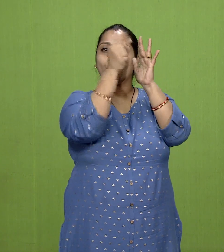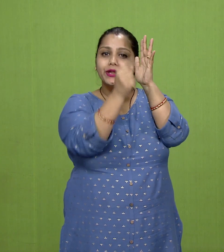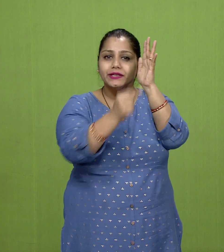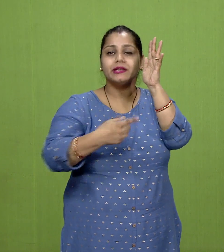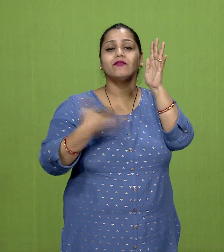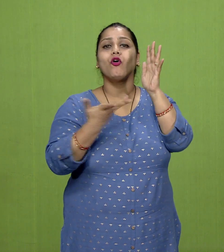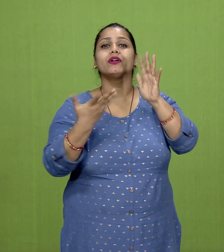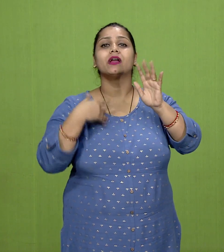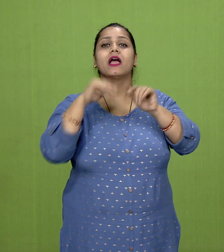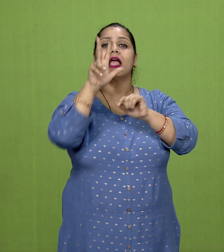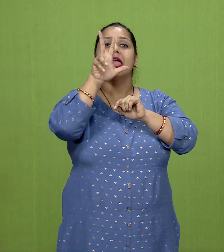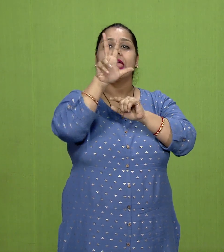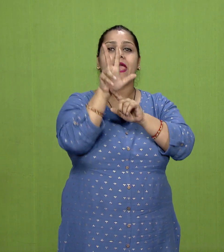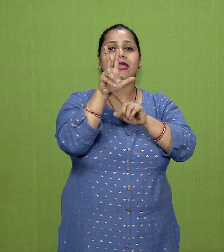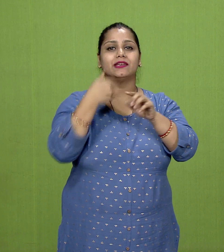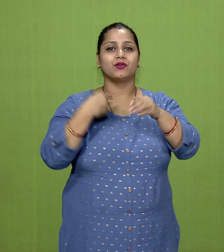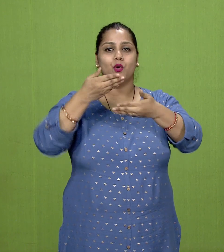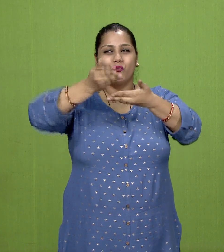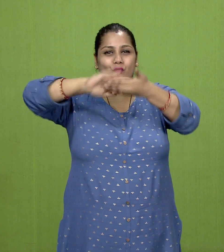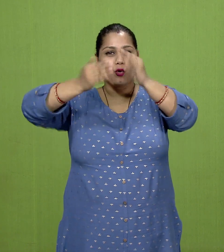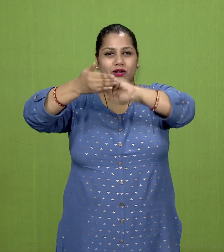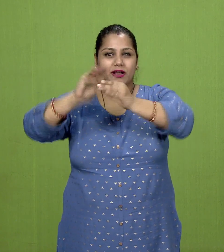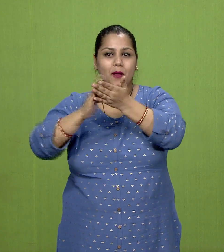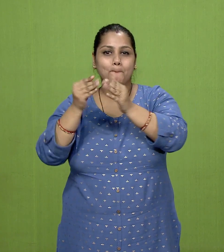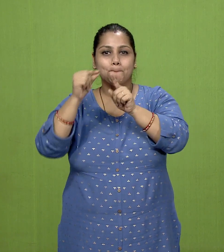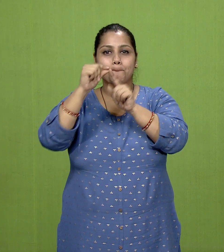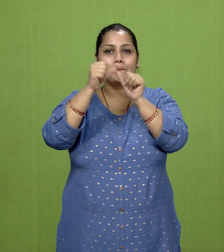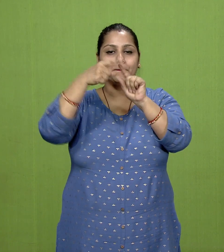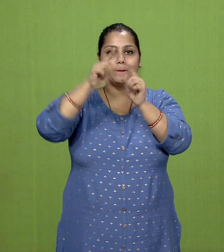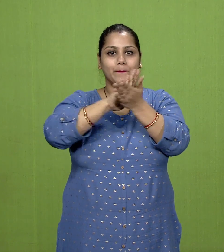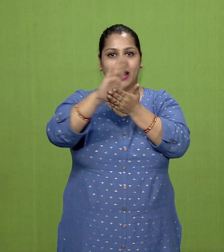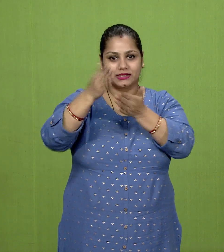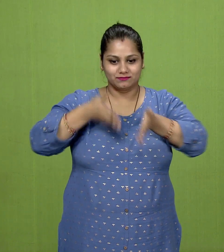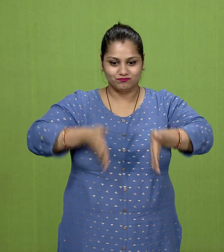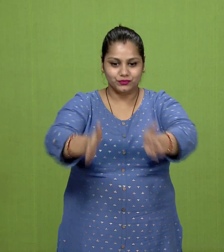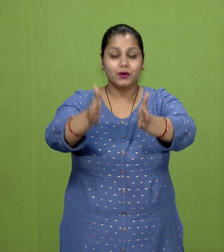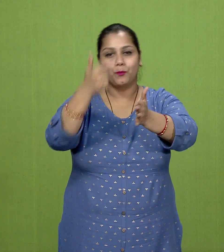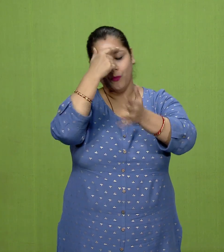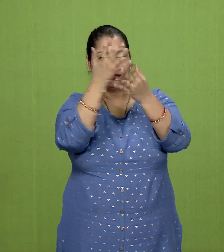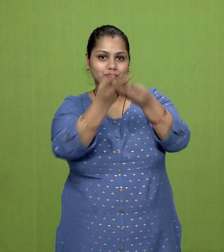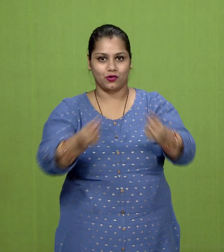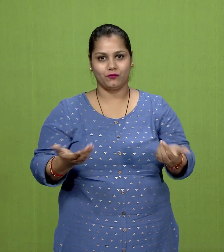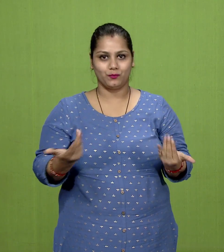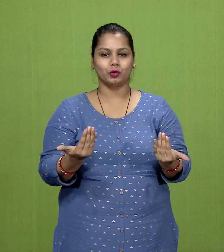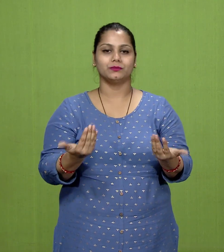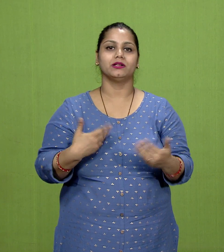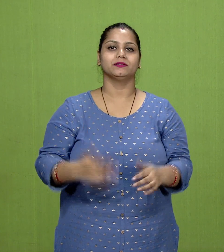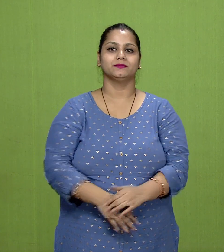which